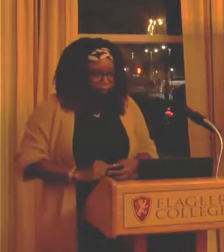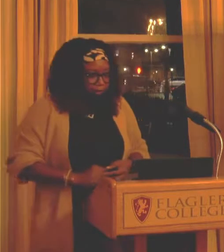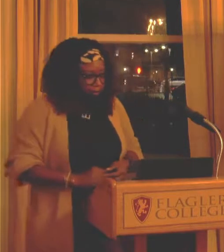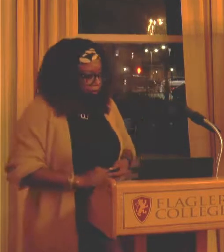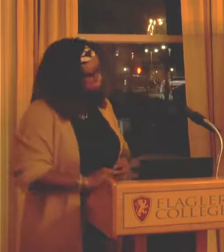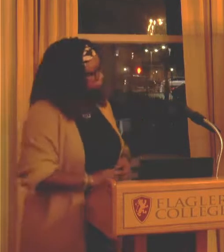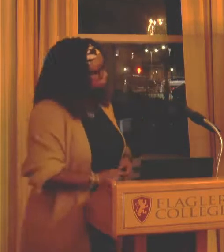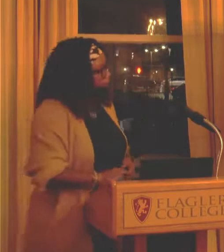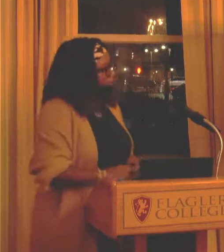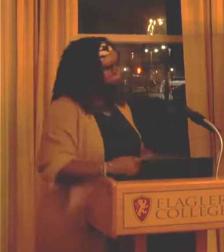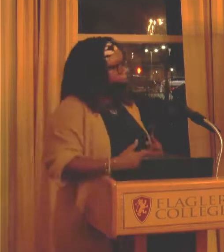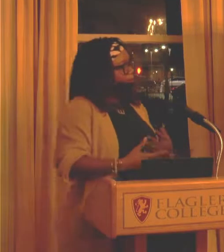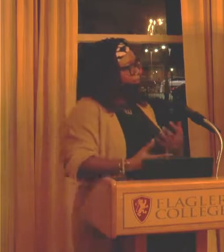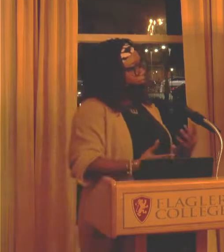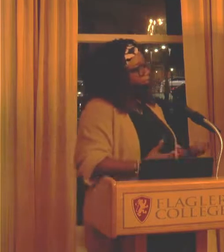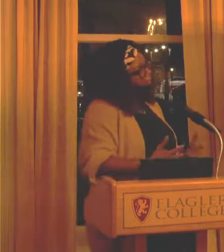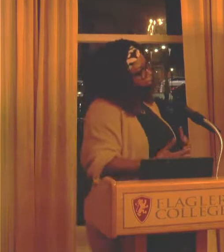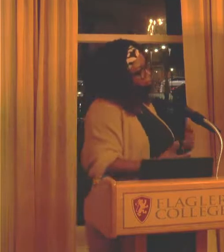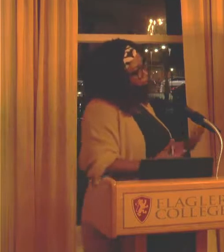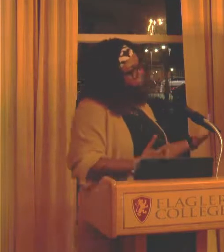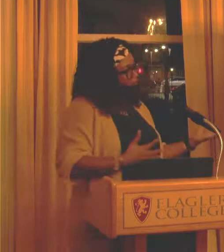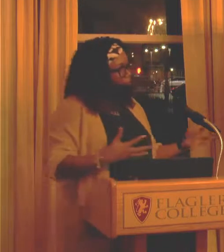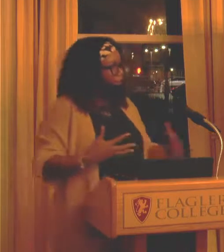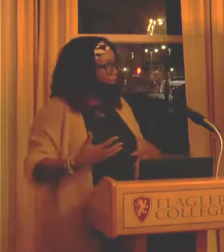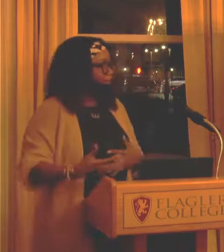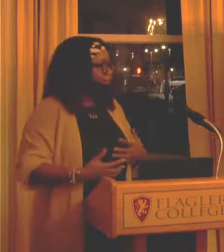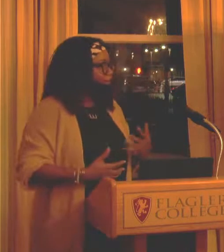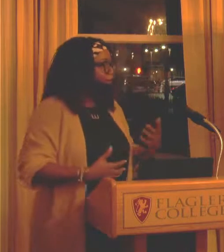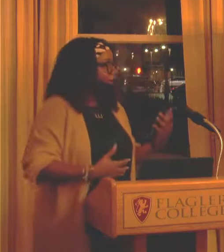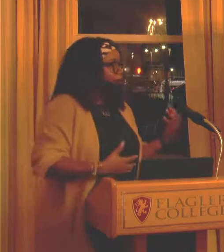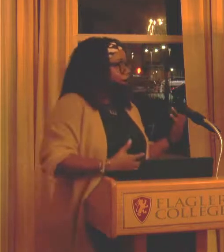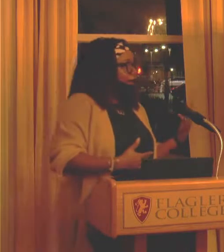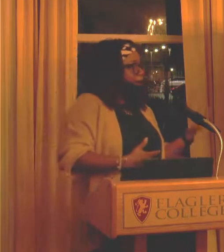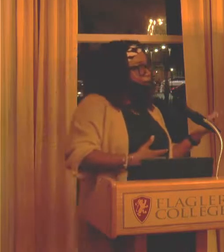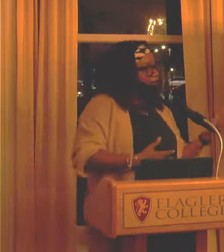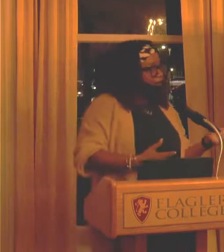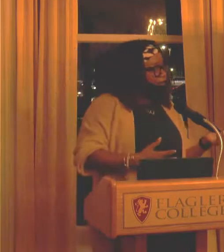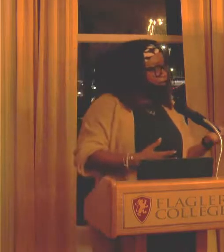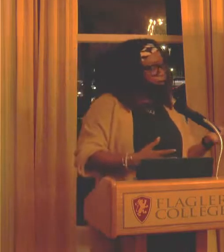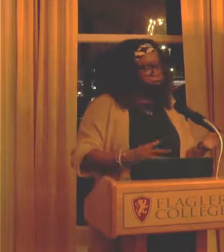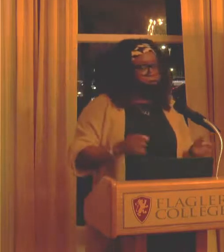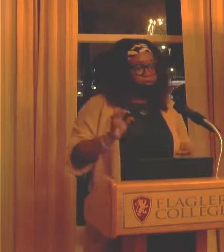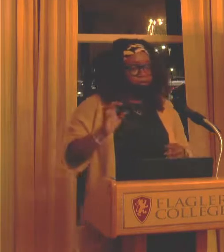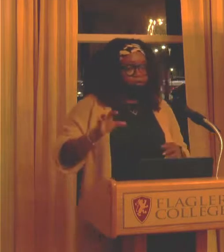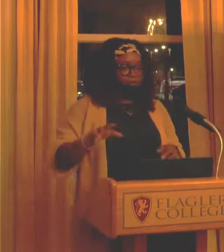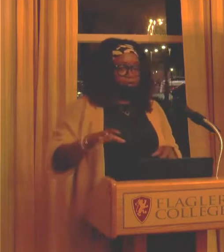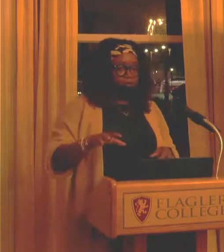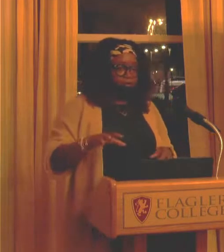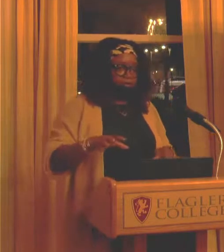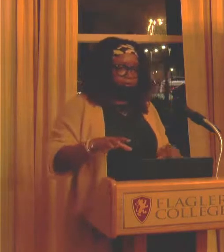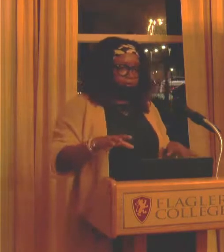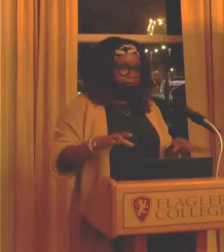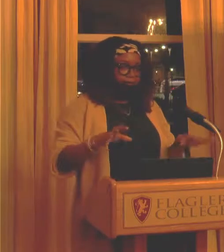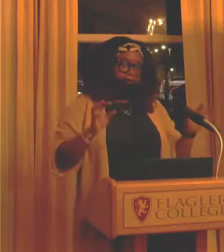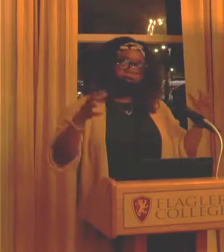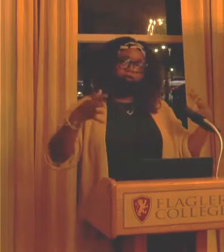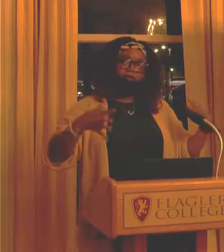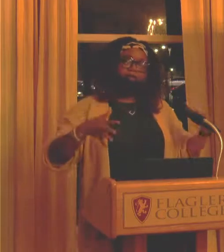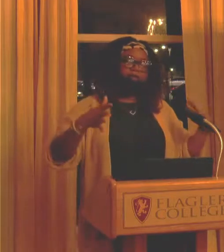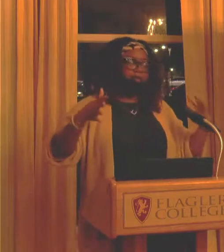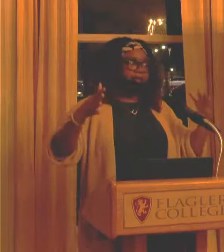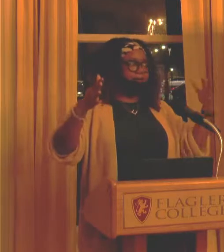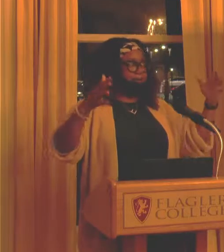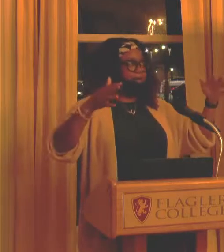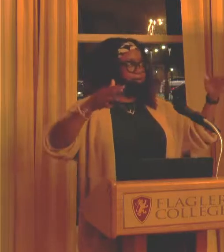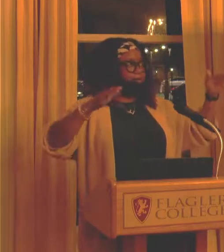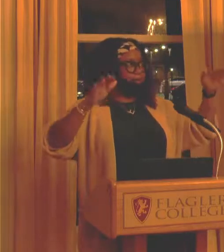I made these two paintings that kind of work together. I am a painter, but I'm also an installation artist. So,